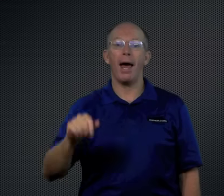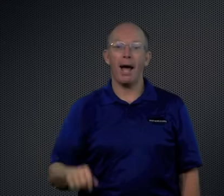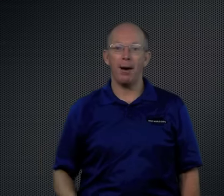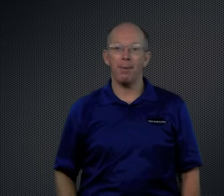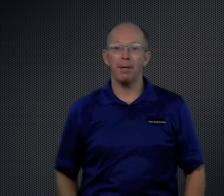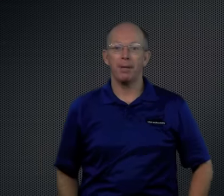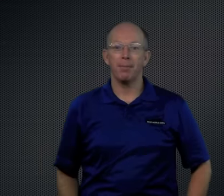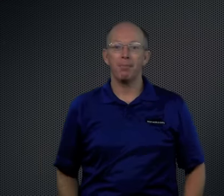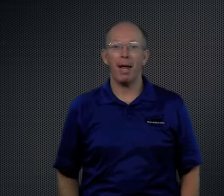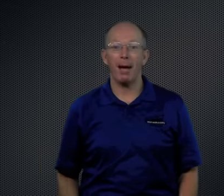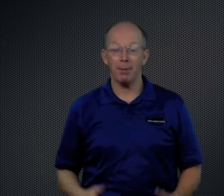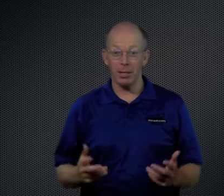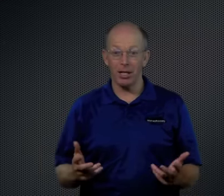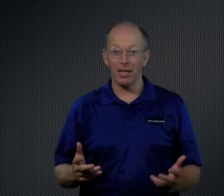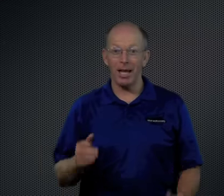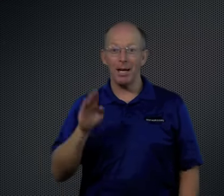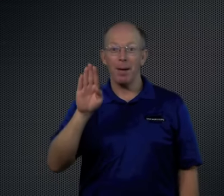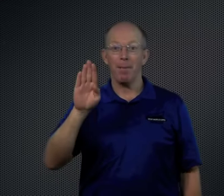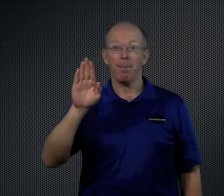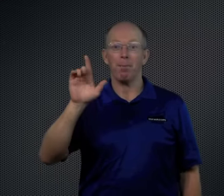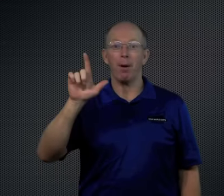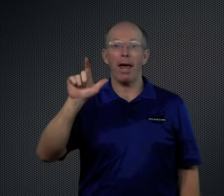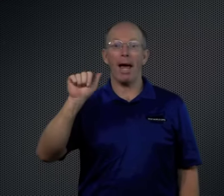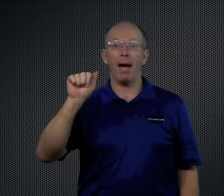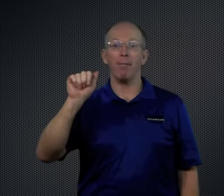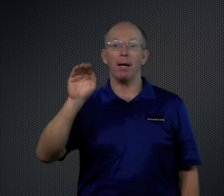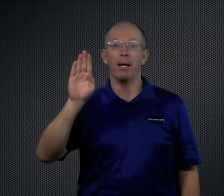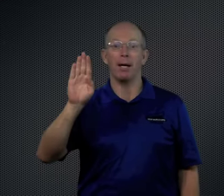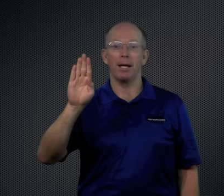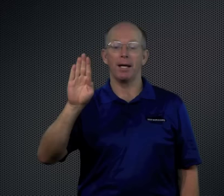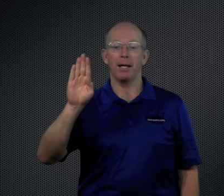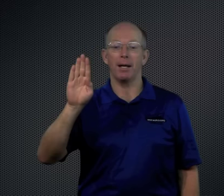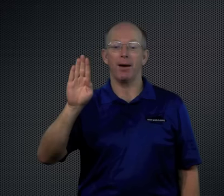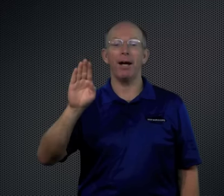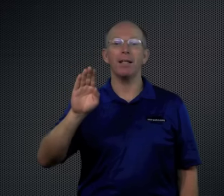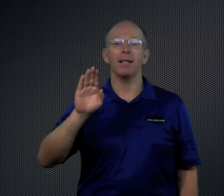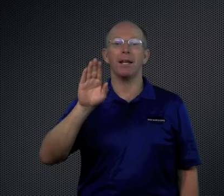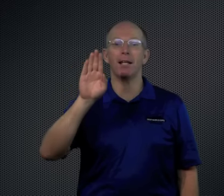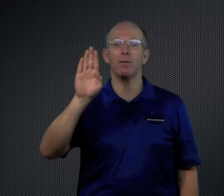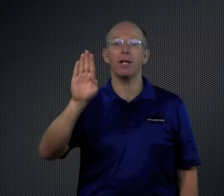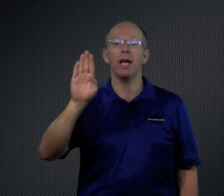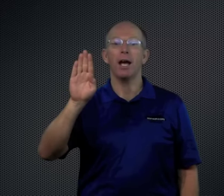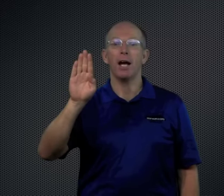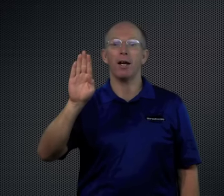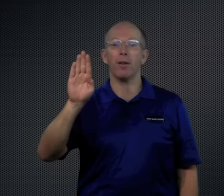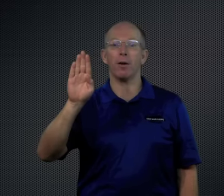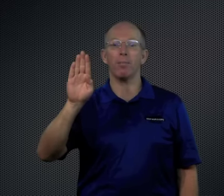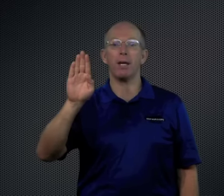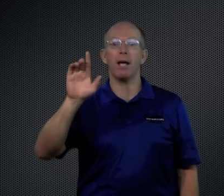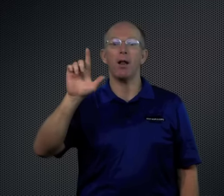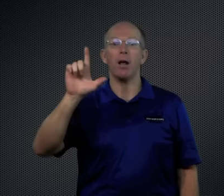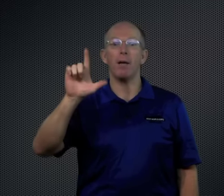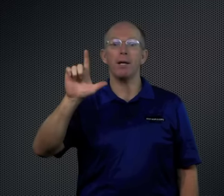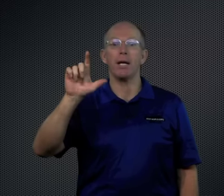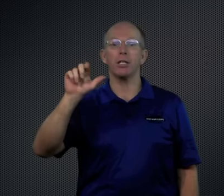Blab. Blab. Did you get that? Blab. All right? The next one. Another BL combination.